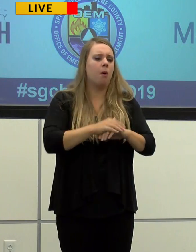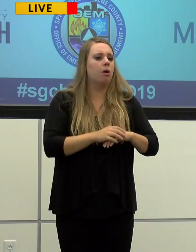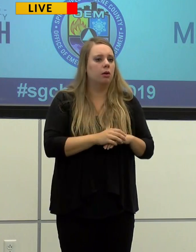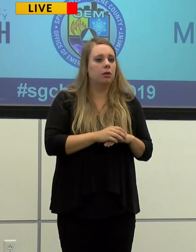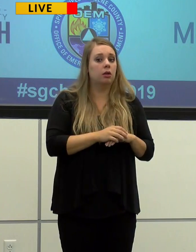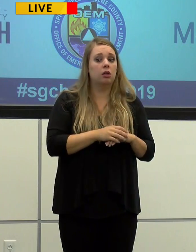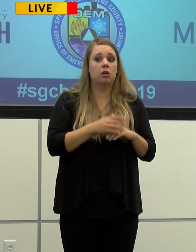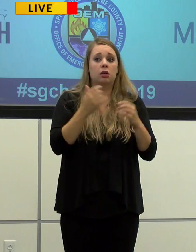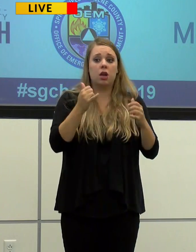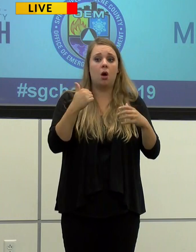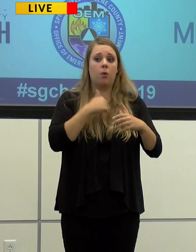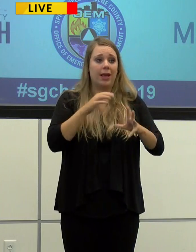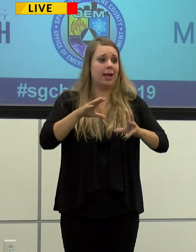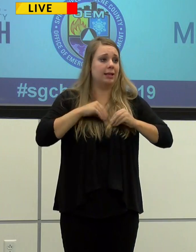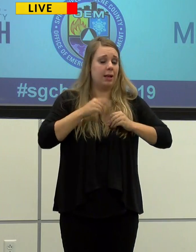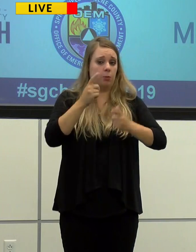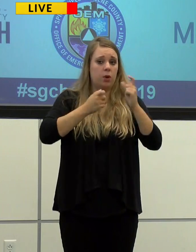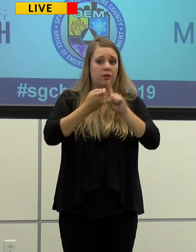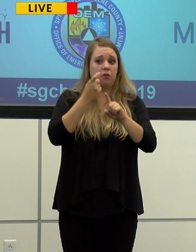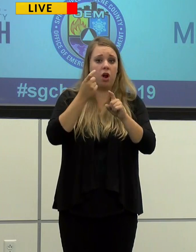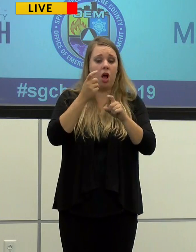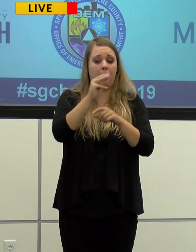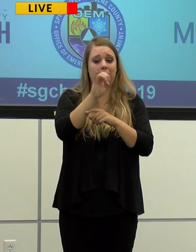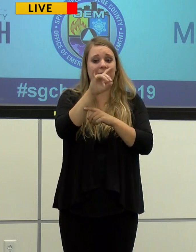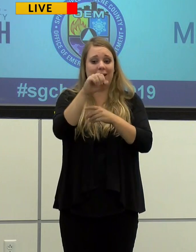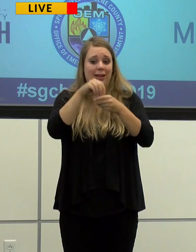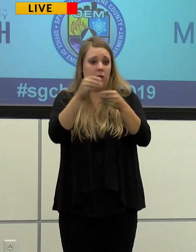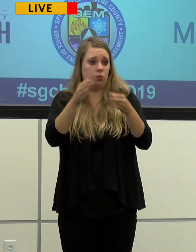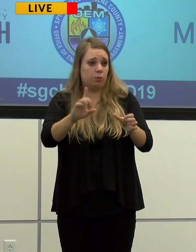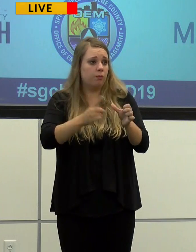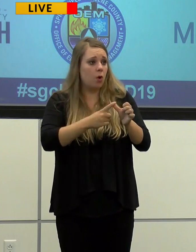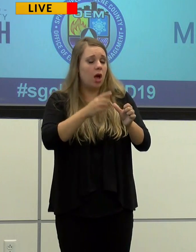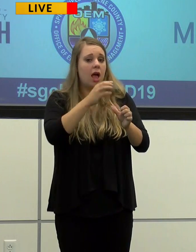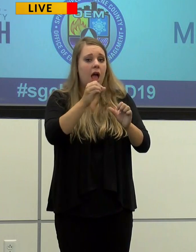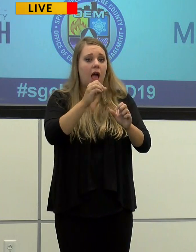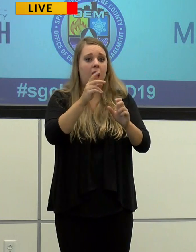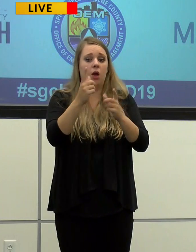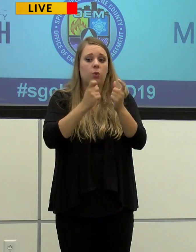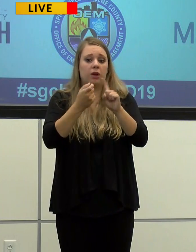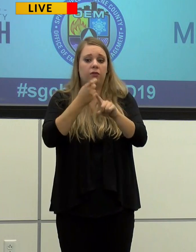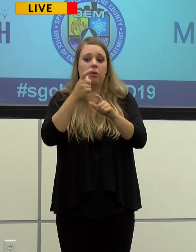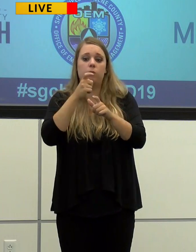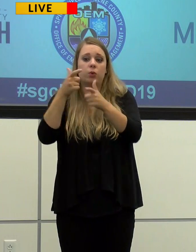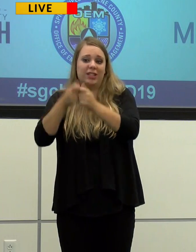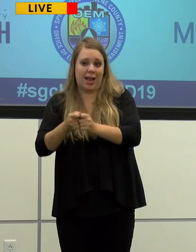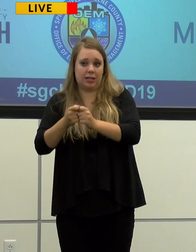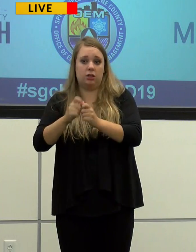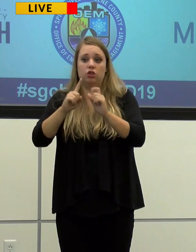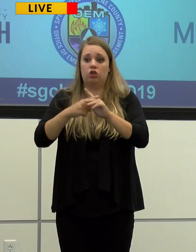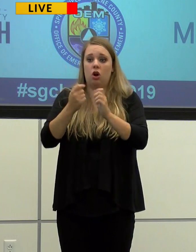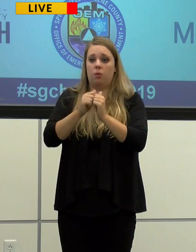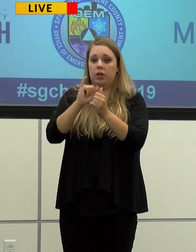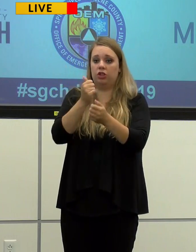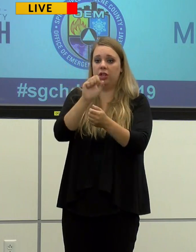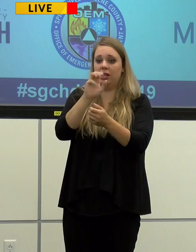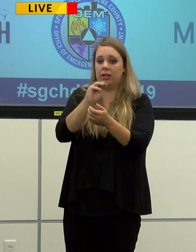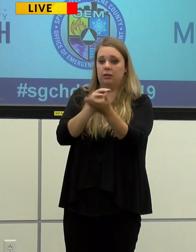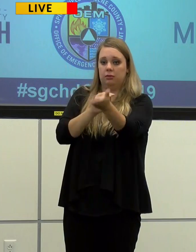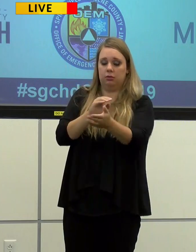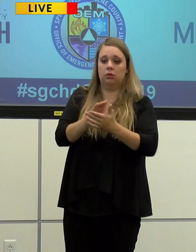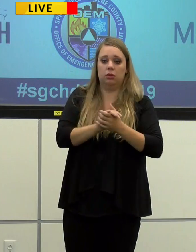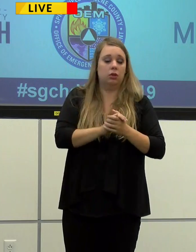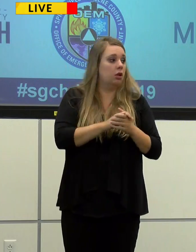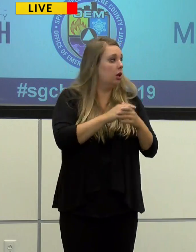we will go to questions, um, from media in the room first, and then from those who've, um, been texted in. So we will start with Jason Work with the Ozarks Independent.